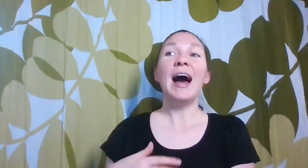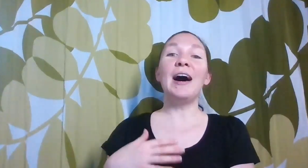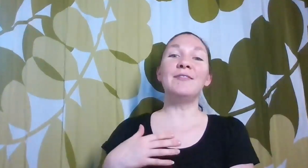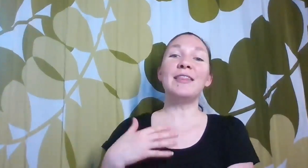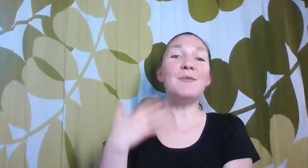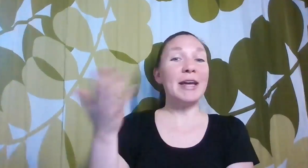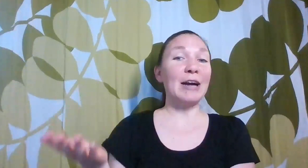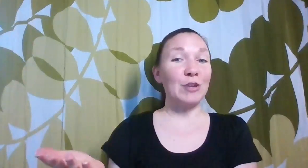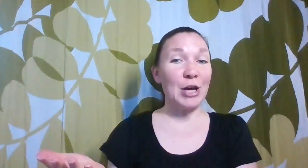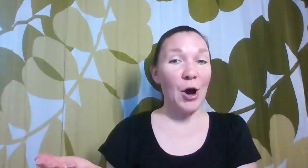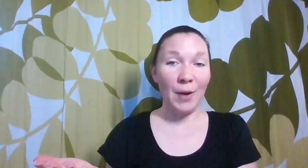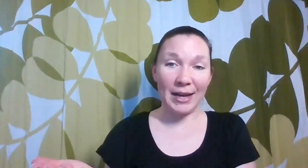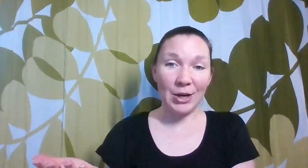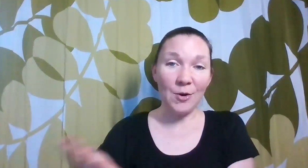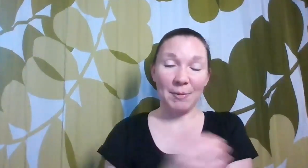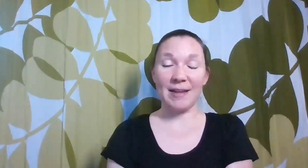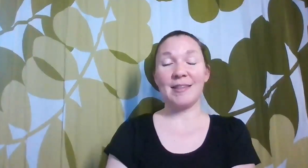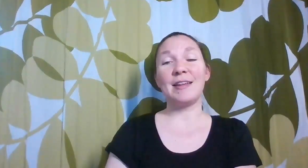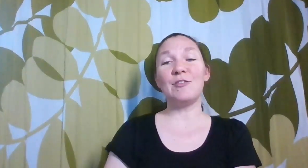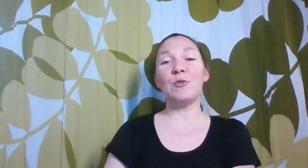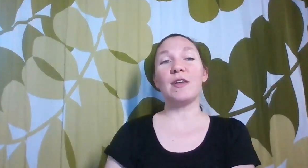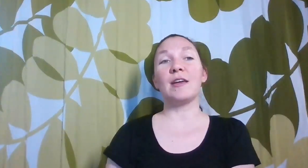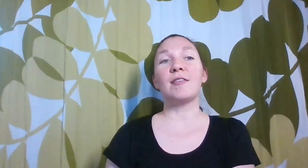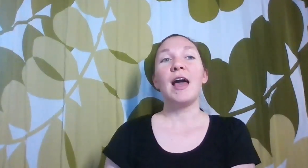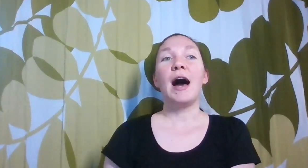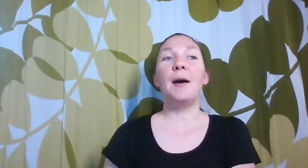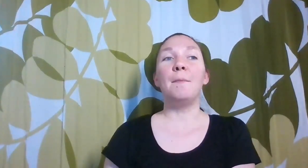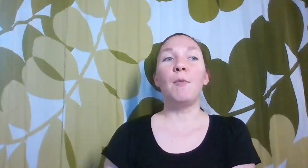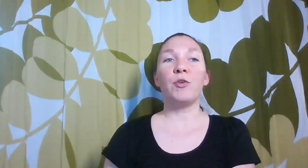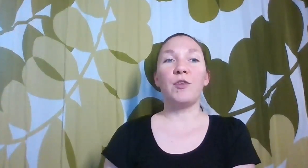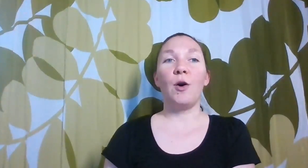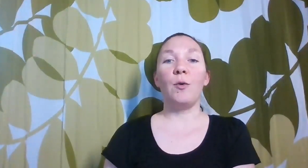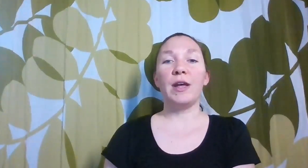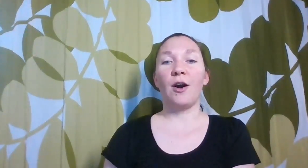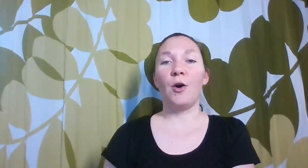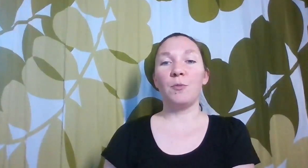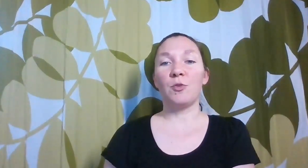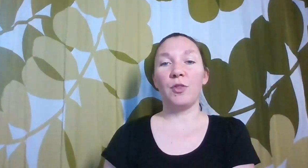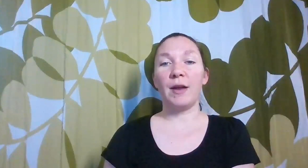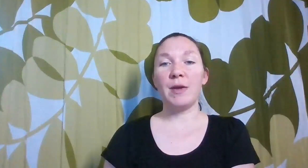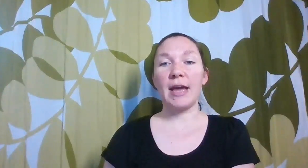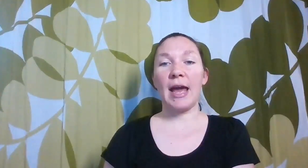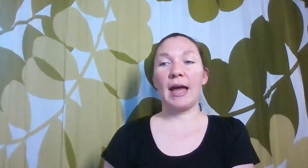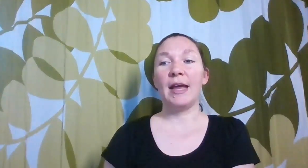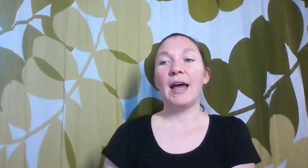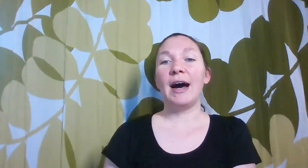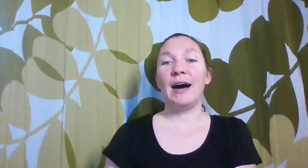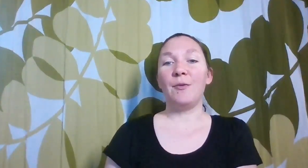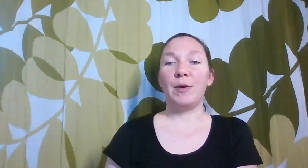then we can actually go and go to places and do things more so in our homeschool than we can when